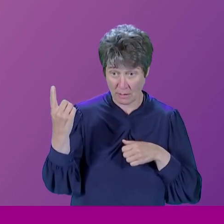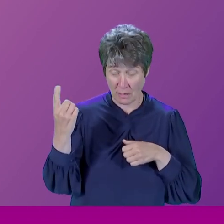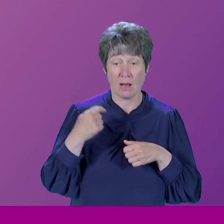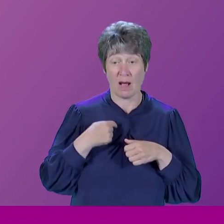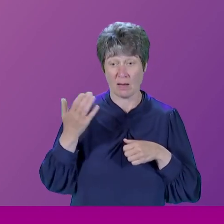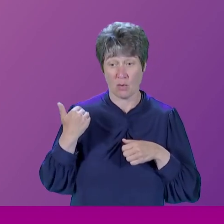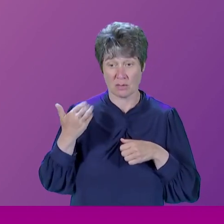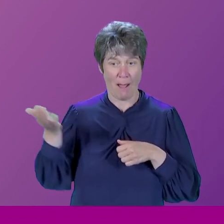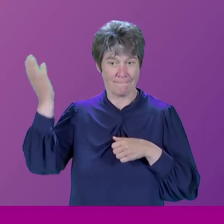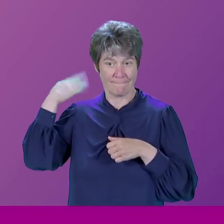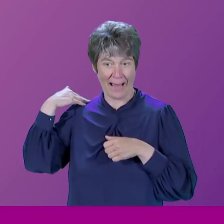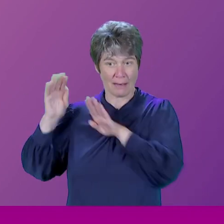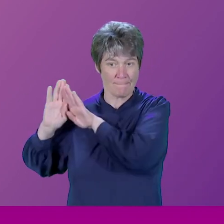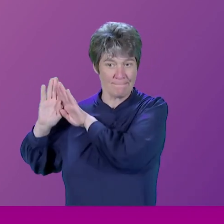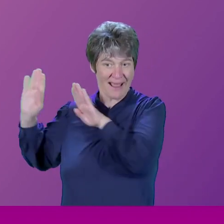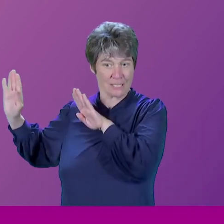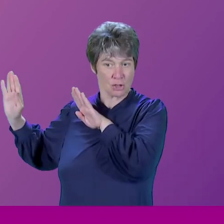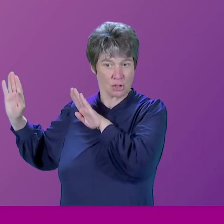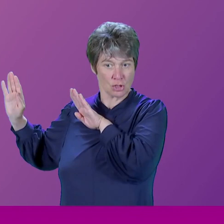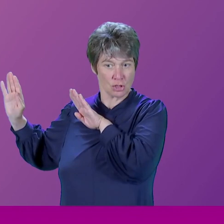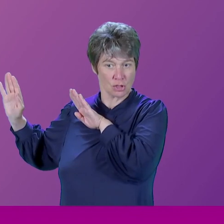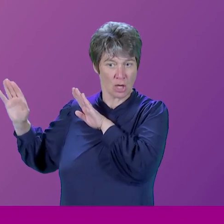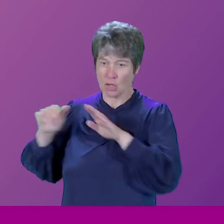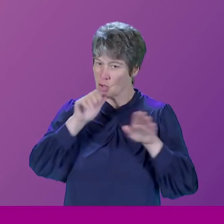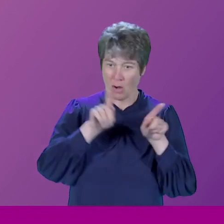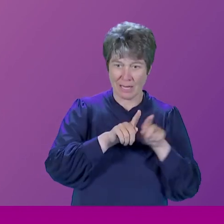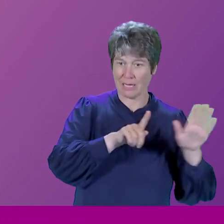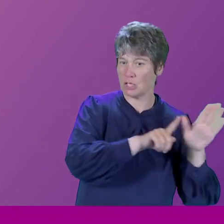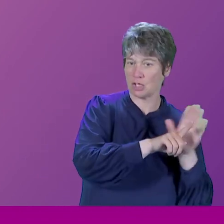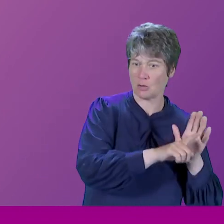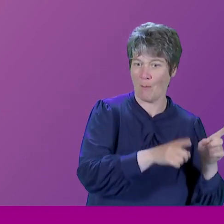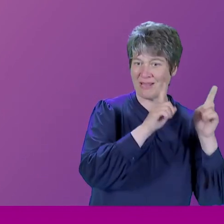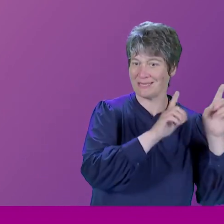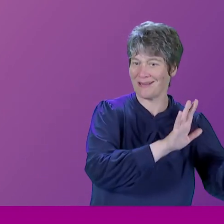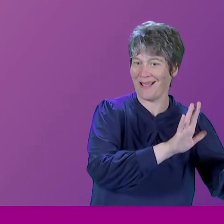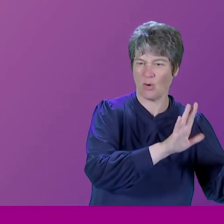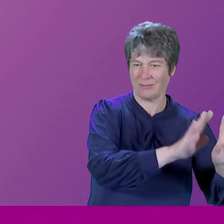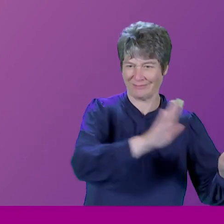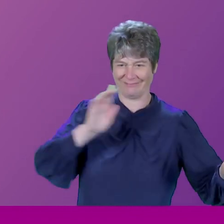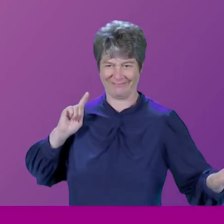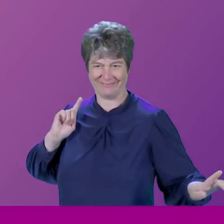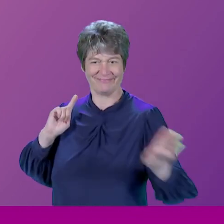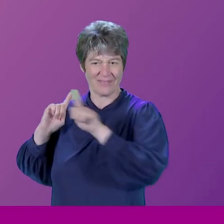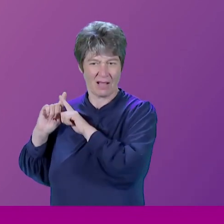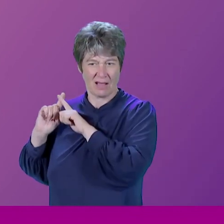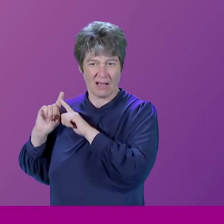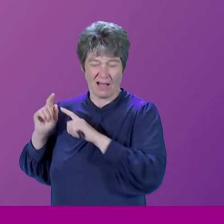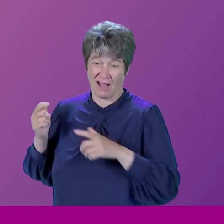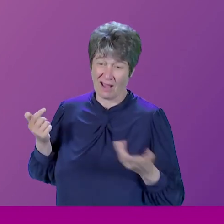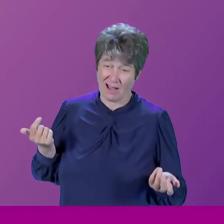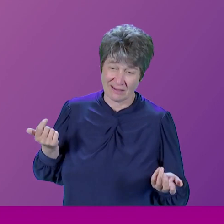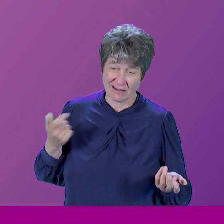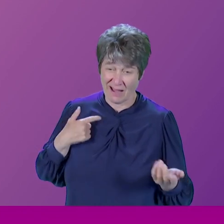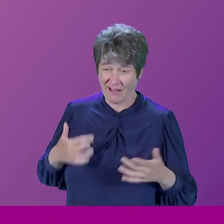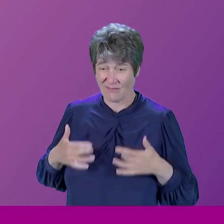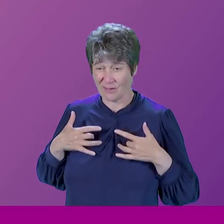no longer occupying a shadow position. And that was not particularly miserable, because I didn't care whether I was relevant or